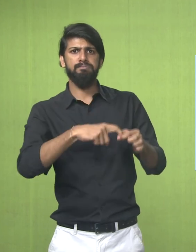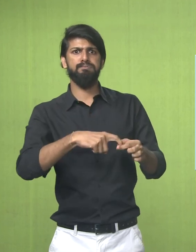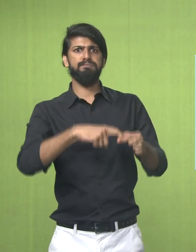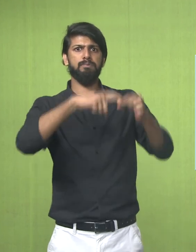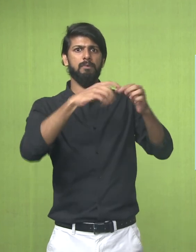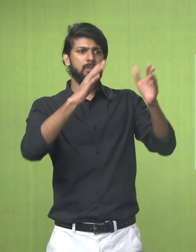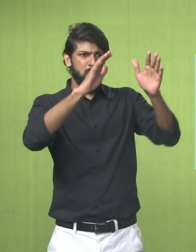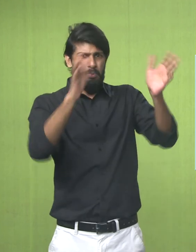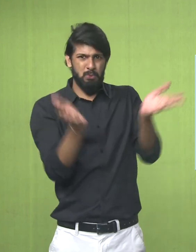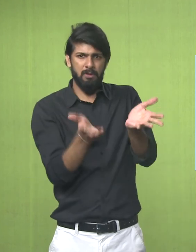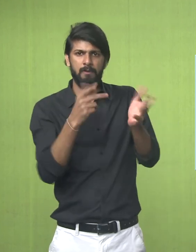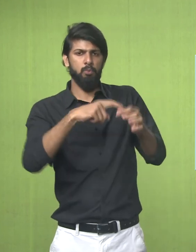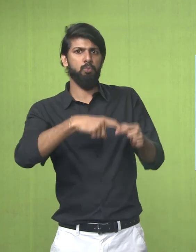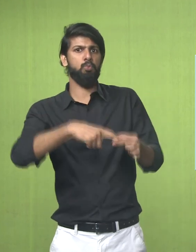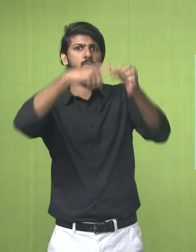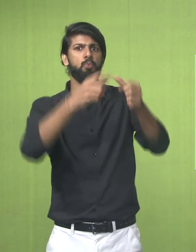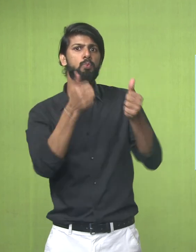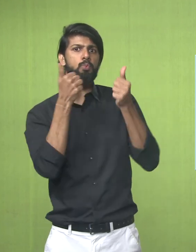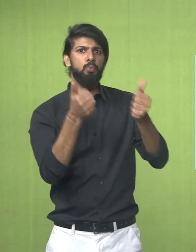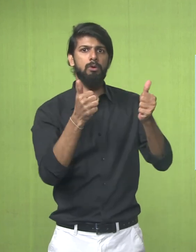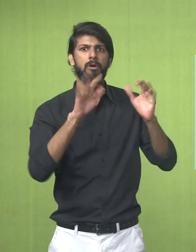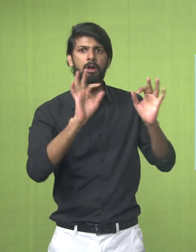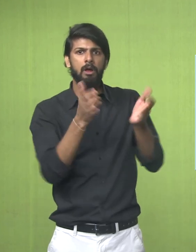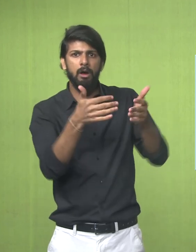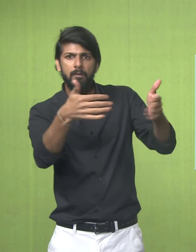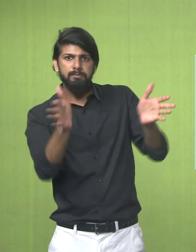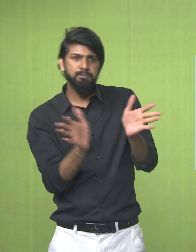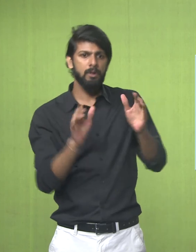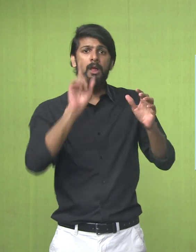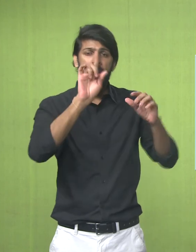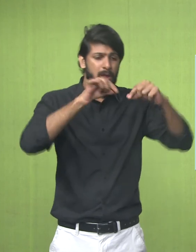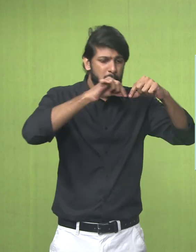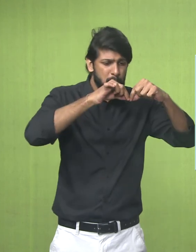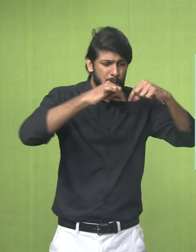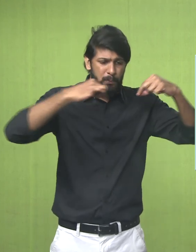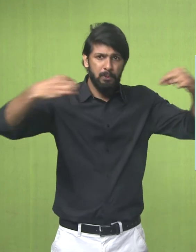Really High Quality Clay Was Used The Spot Is Very Thin Very Delicate